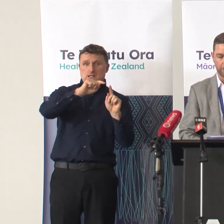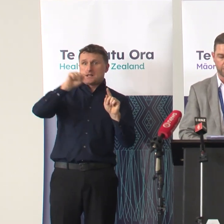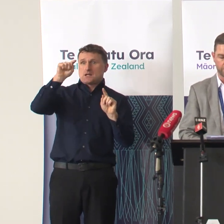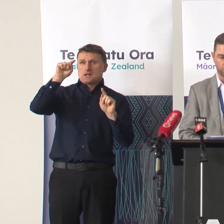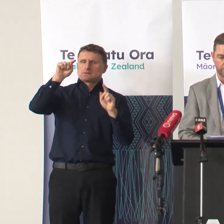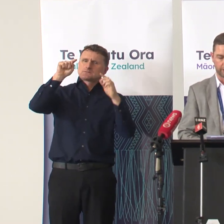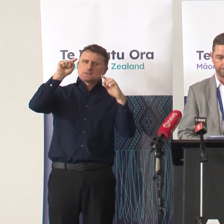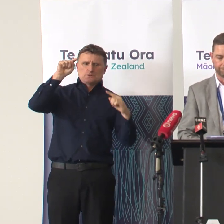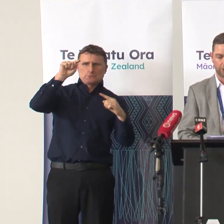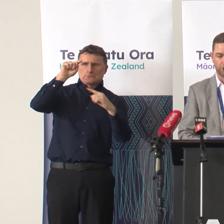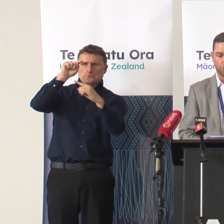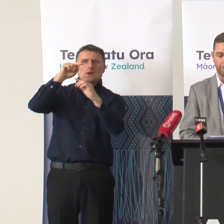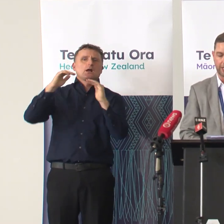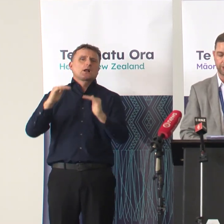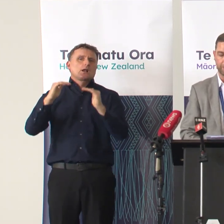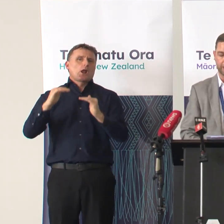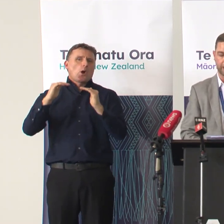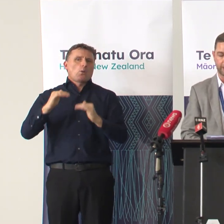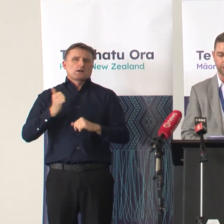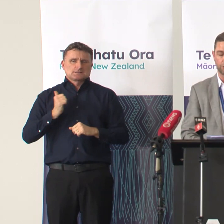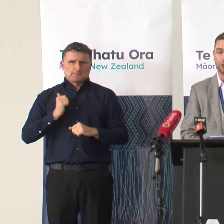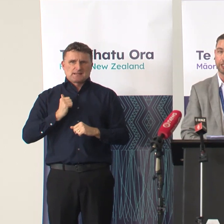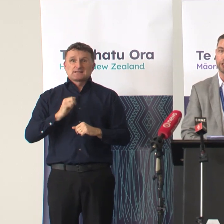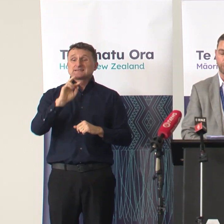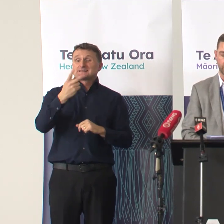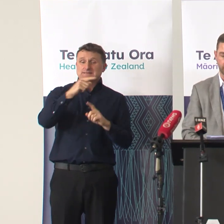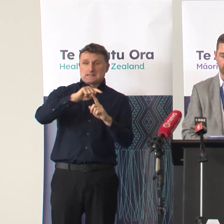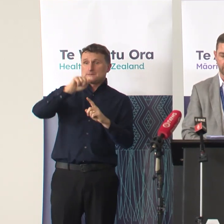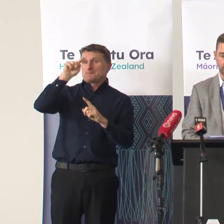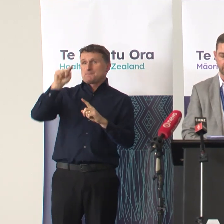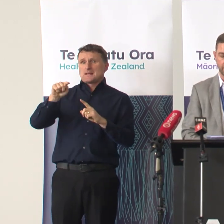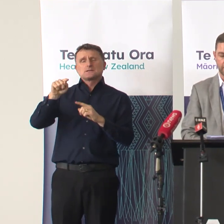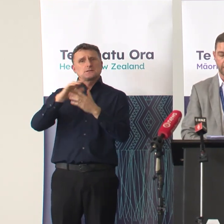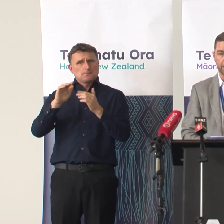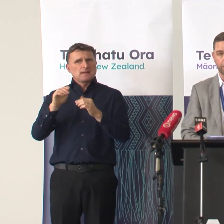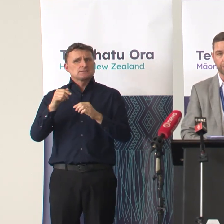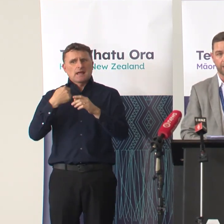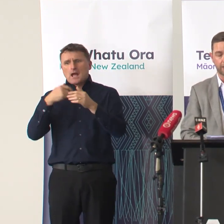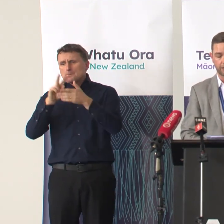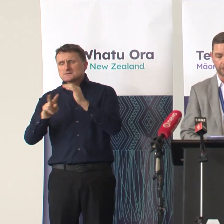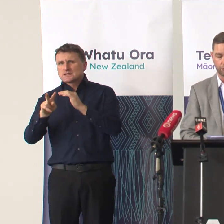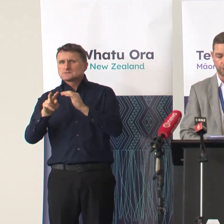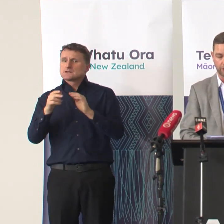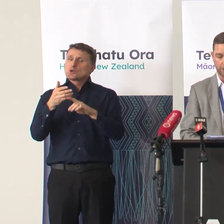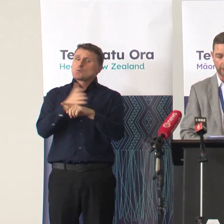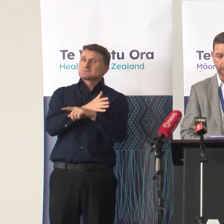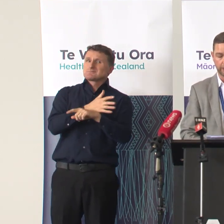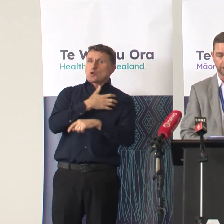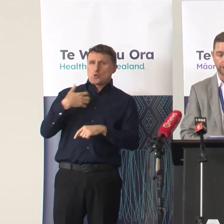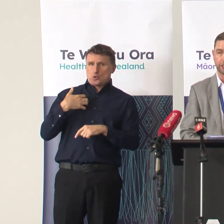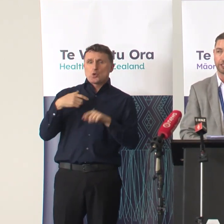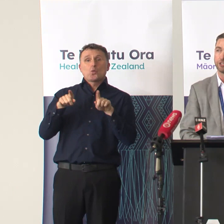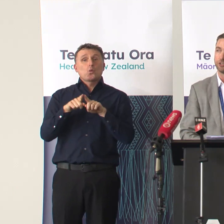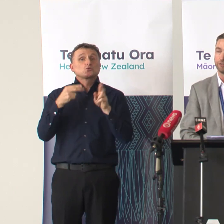wave this winter. We passed the peak in cases earlier than the modelling suggested and now hospitalisations are also declining